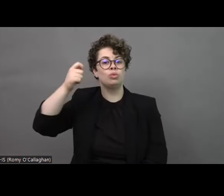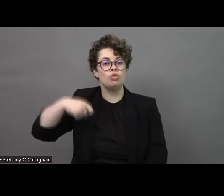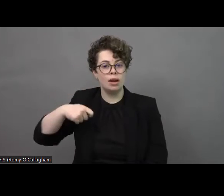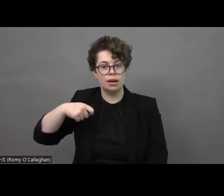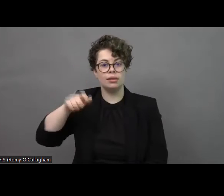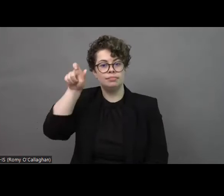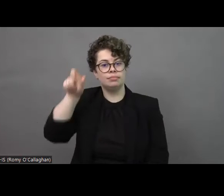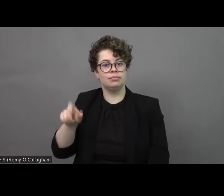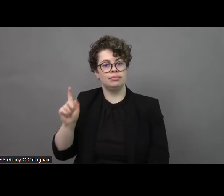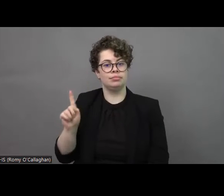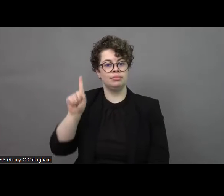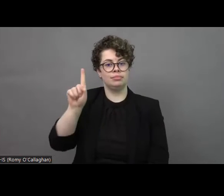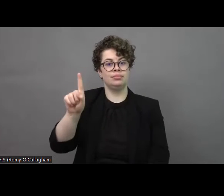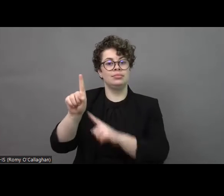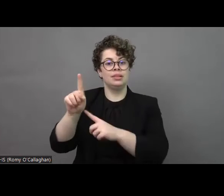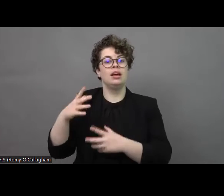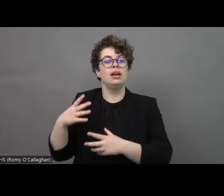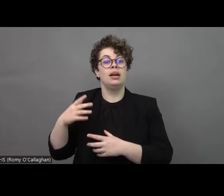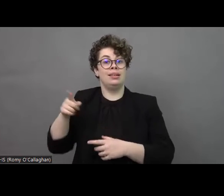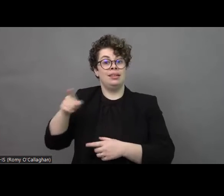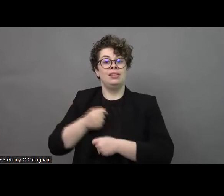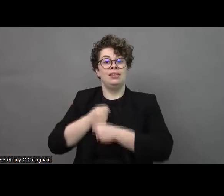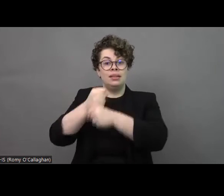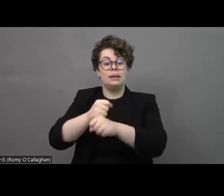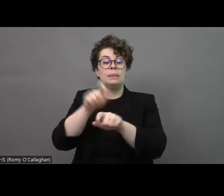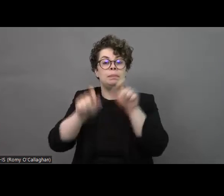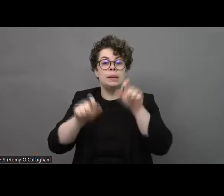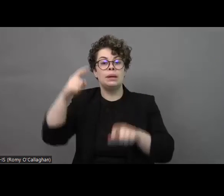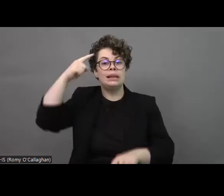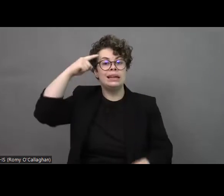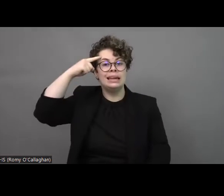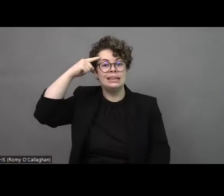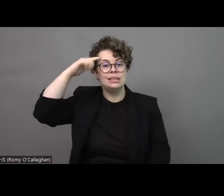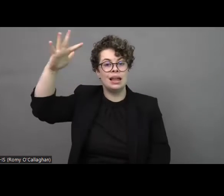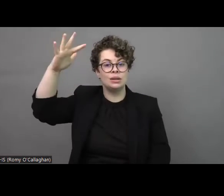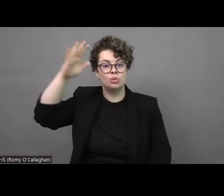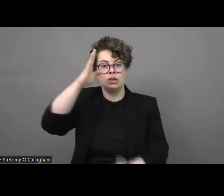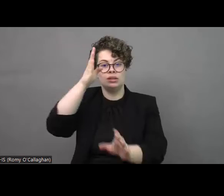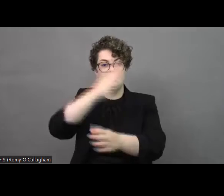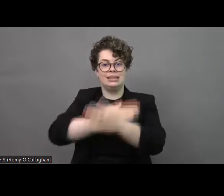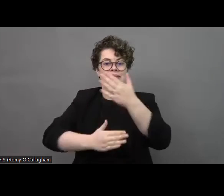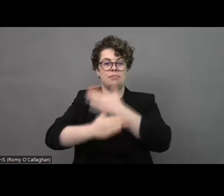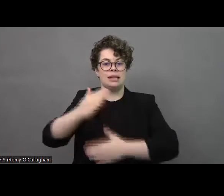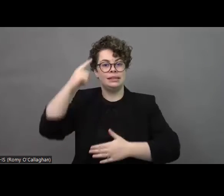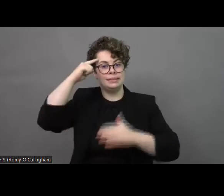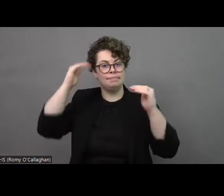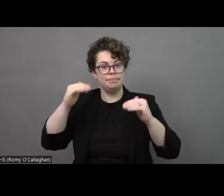representing persons of intellectual disability in Ukraine. So I hand over to you now, Razia.